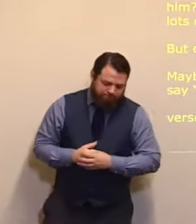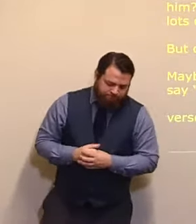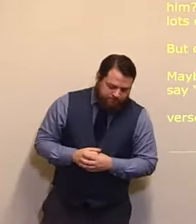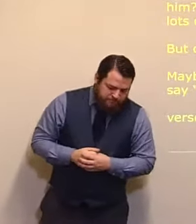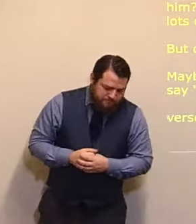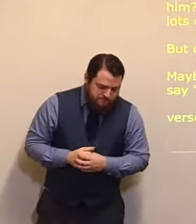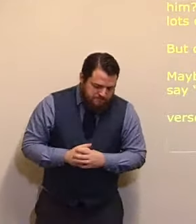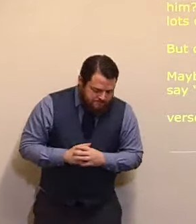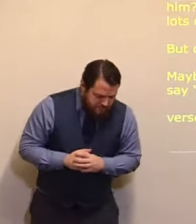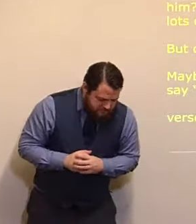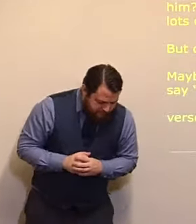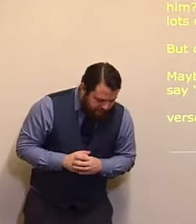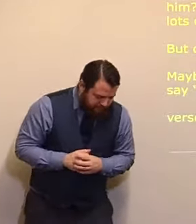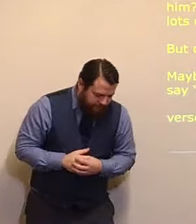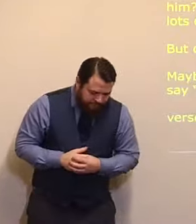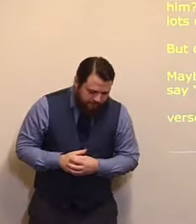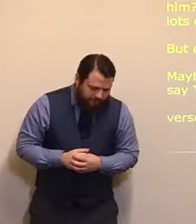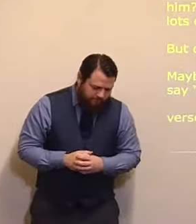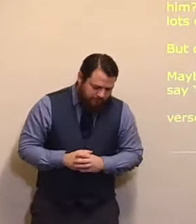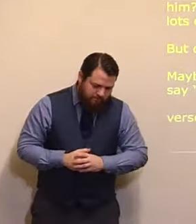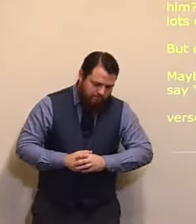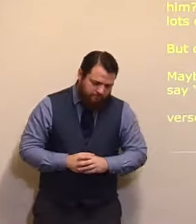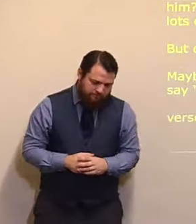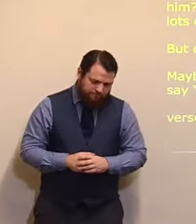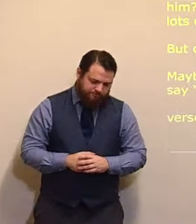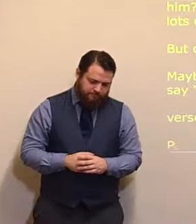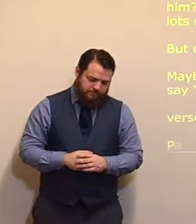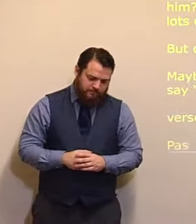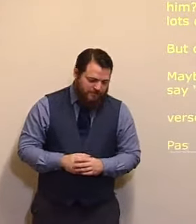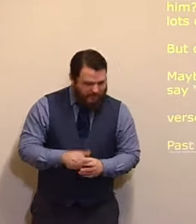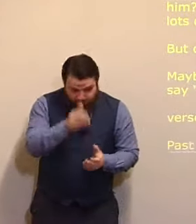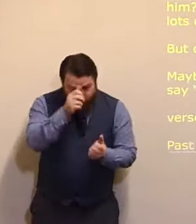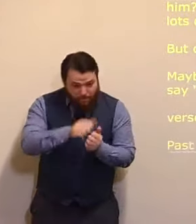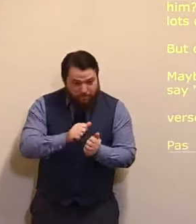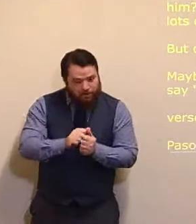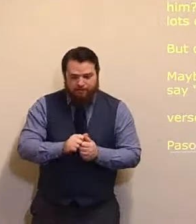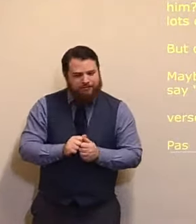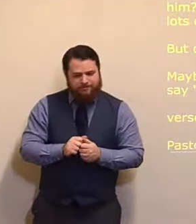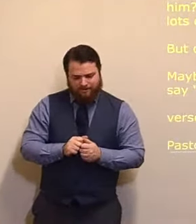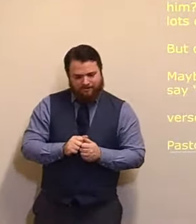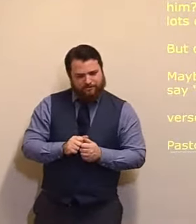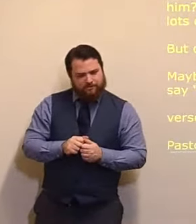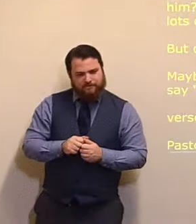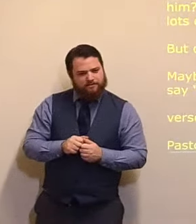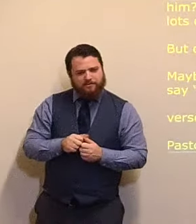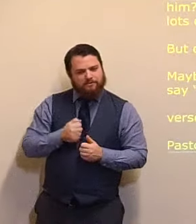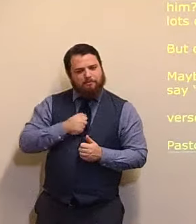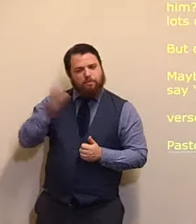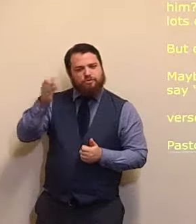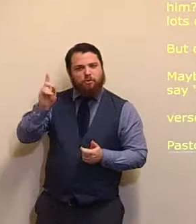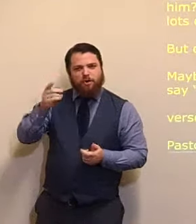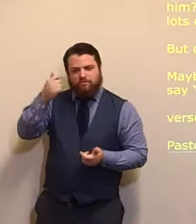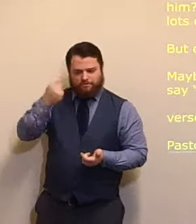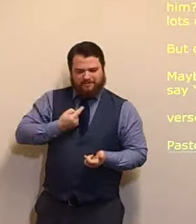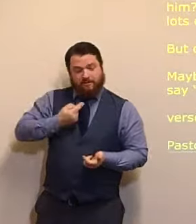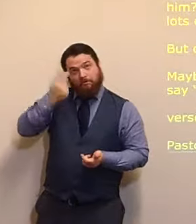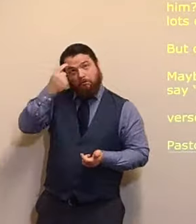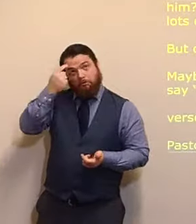keep on saying it, I invent nothing. It's all in the text, before you. And, the first thing, you can see,